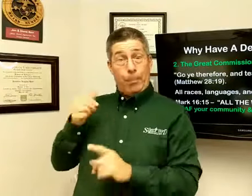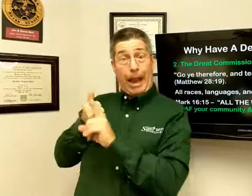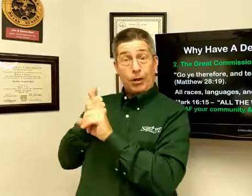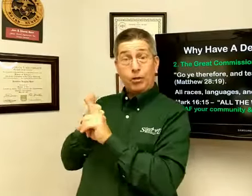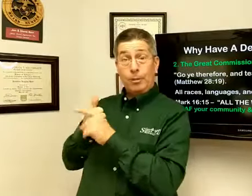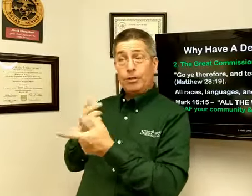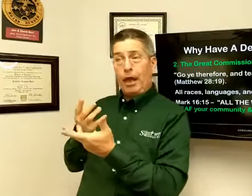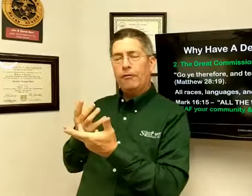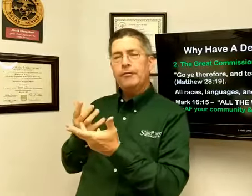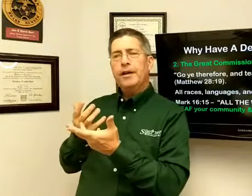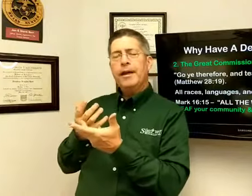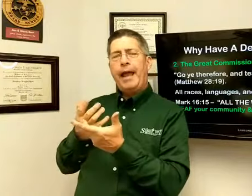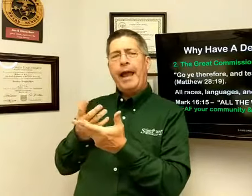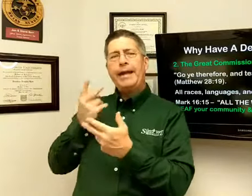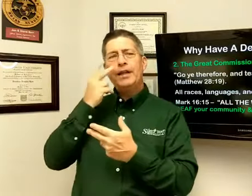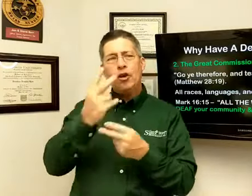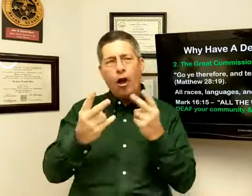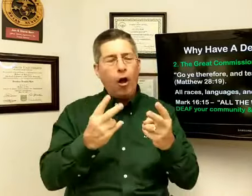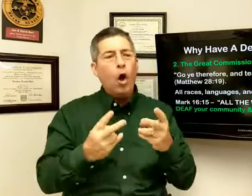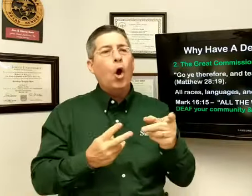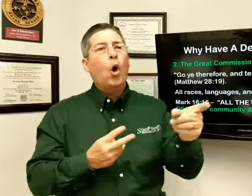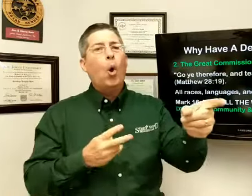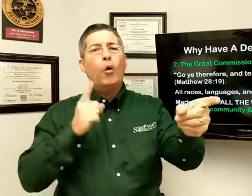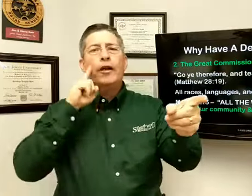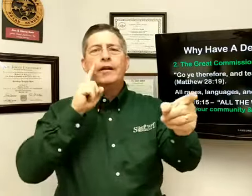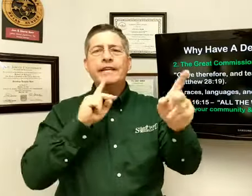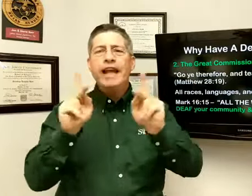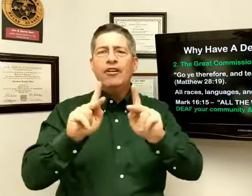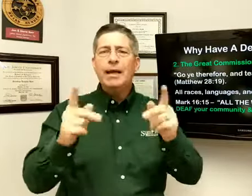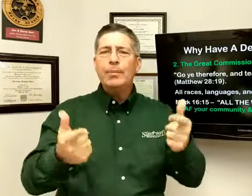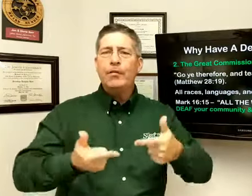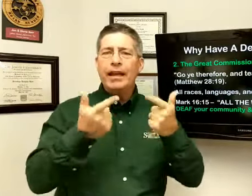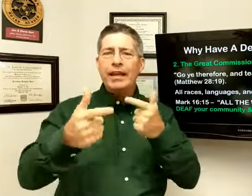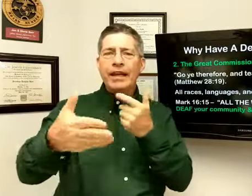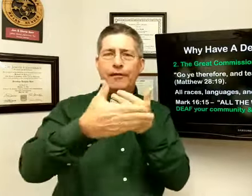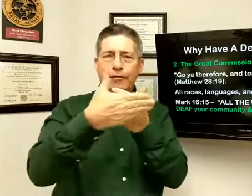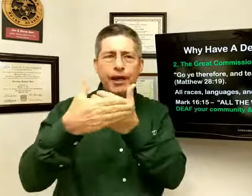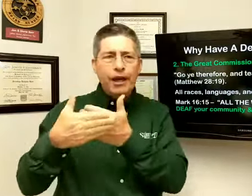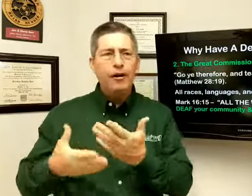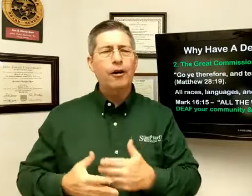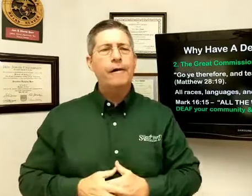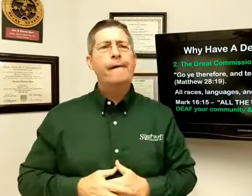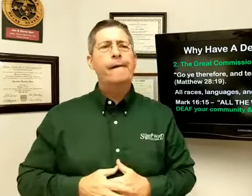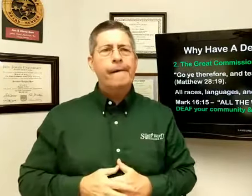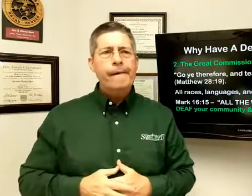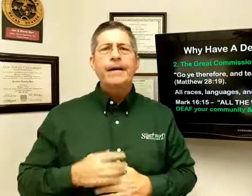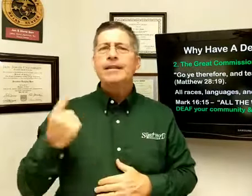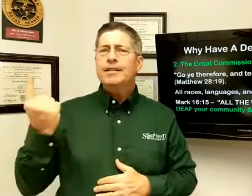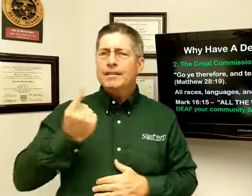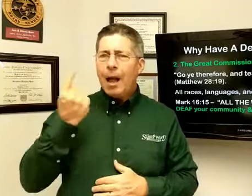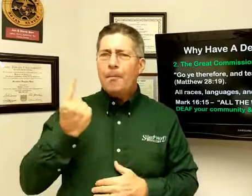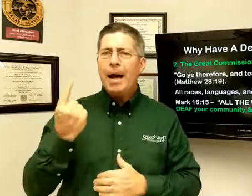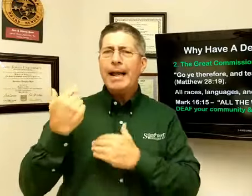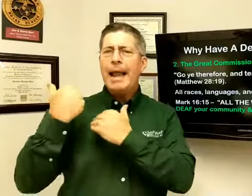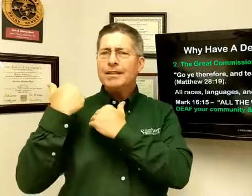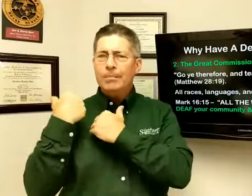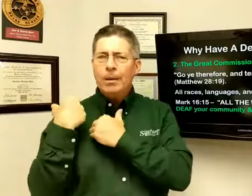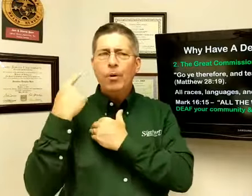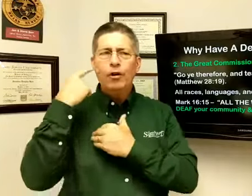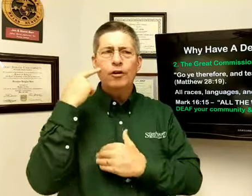pastor himself. And he saw, oh, there are deaf people that live near. Somebody has to be burdened